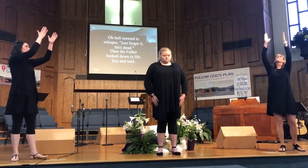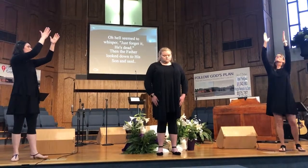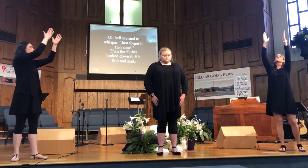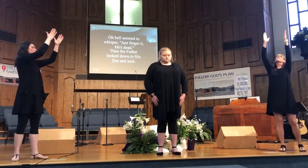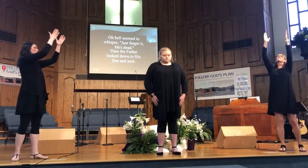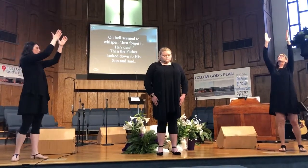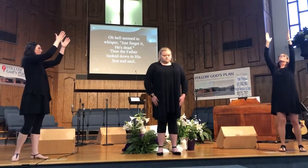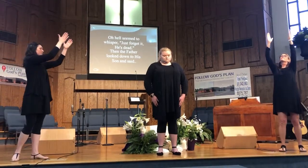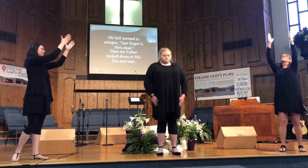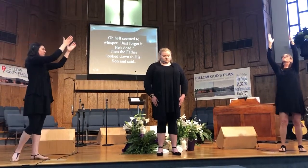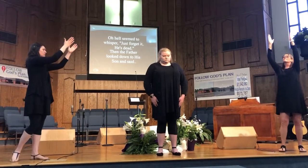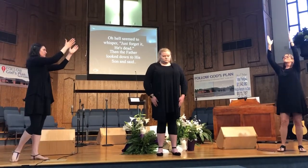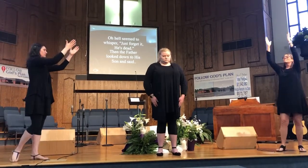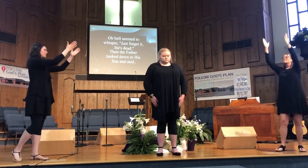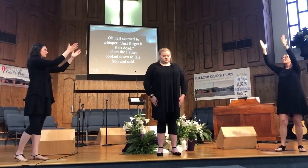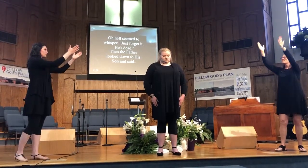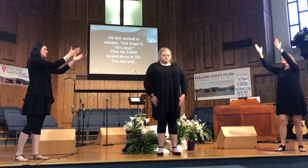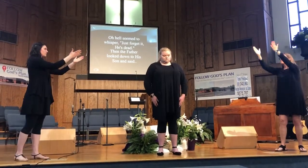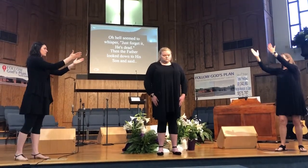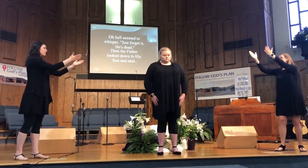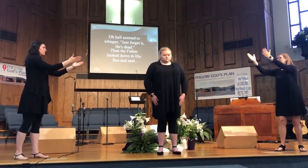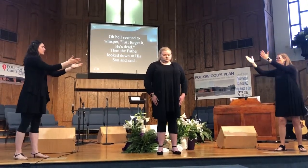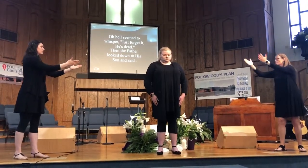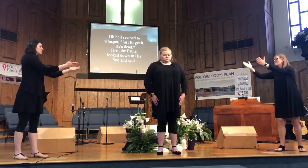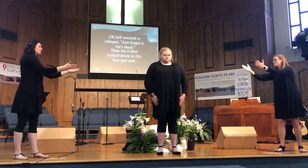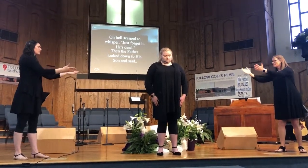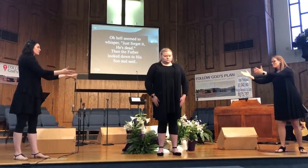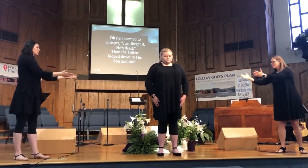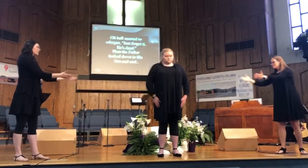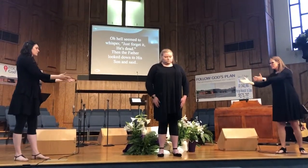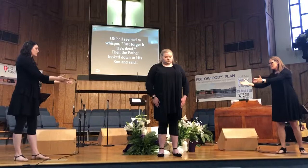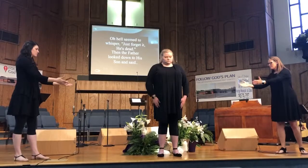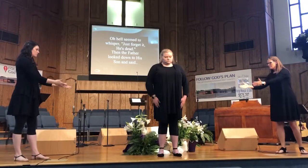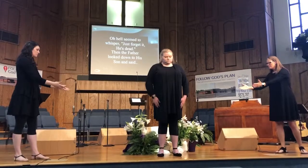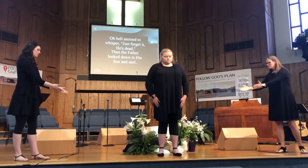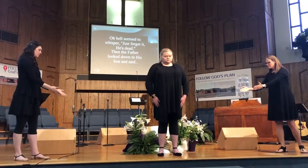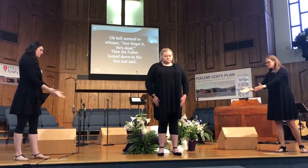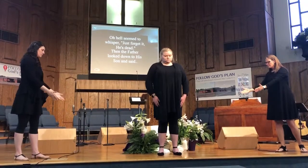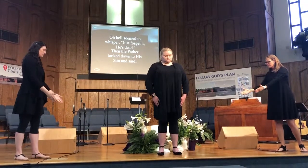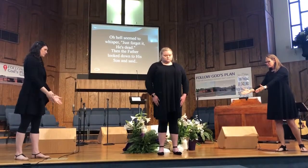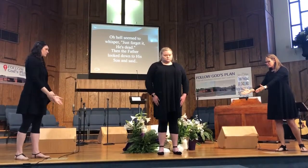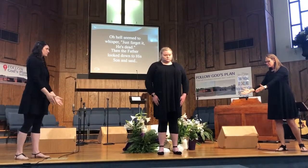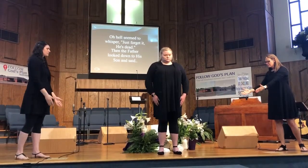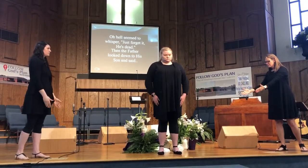to the sun And sing